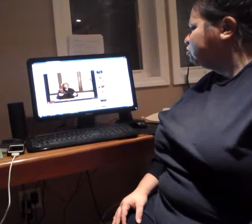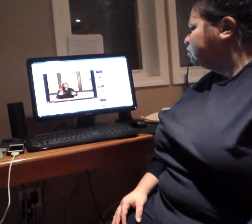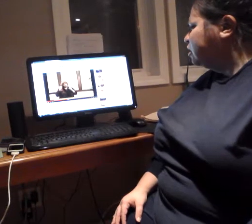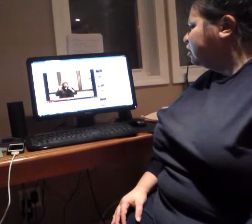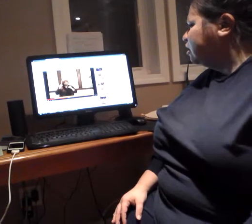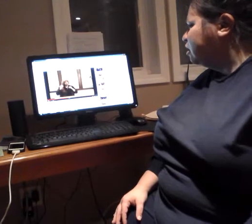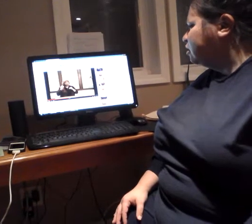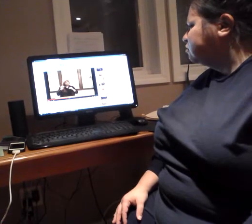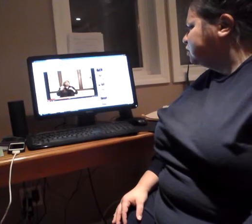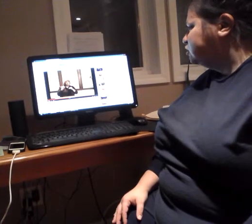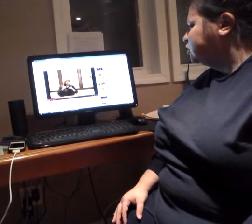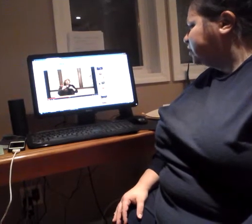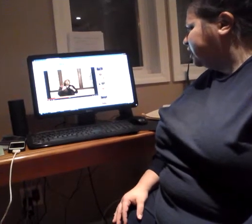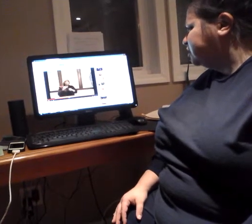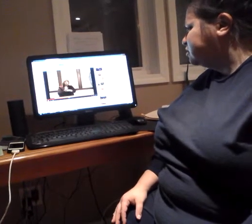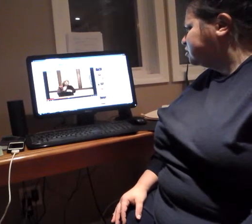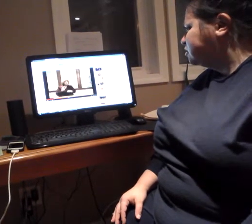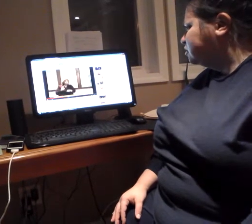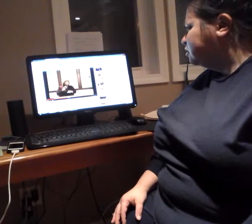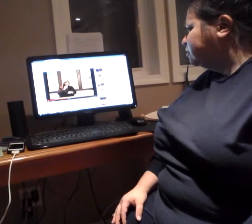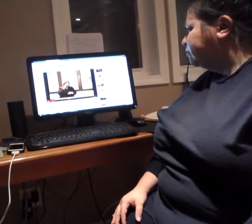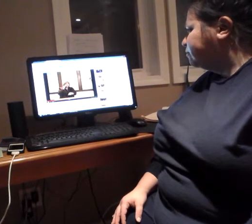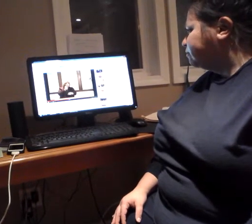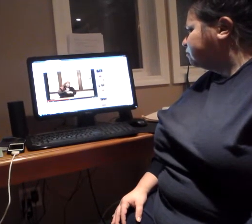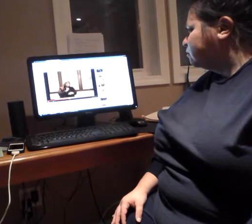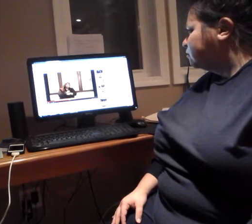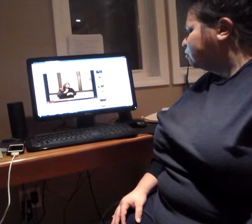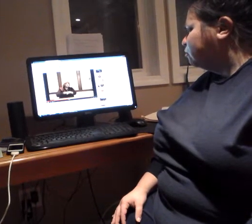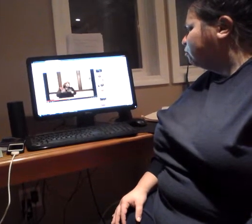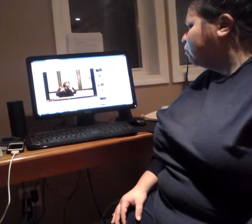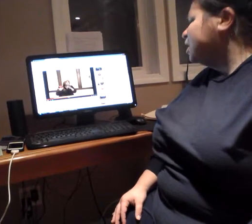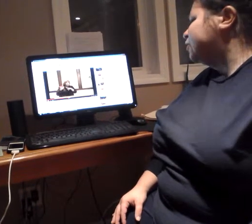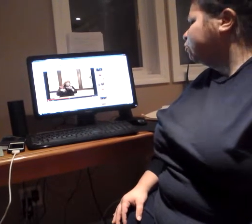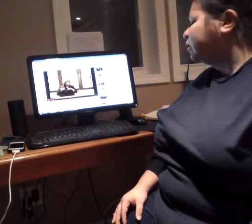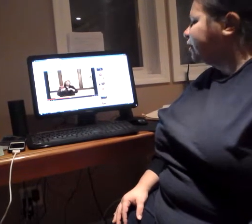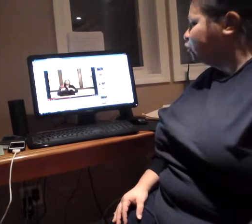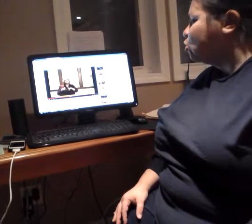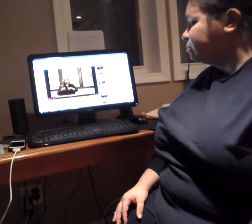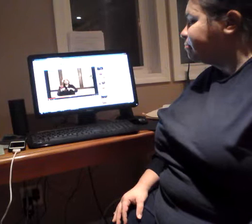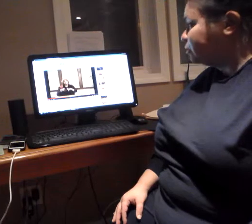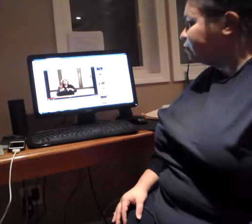also teaching kids how to work on their home computers